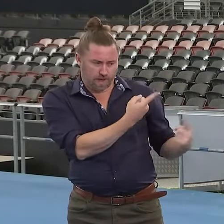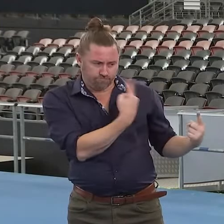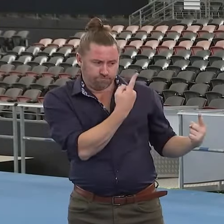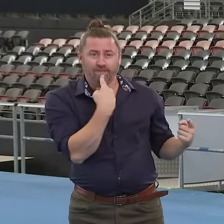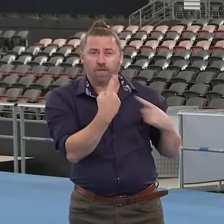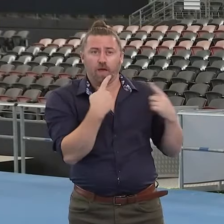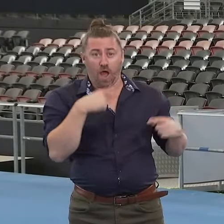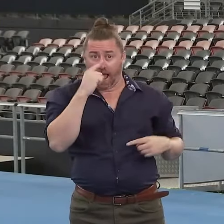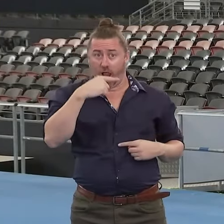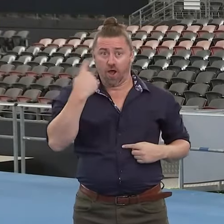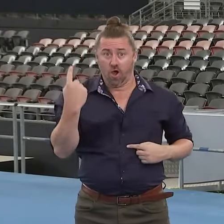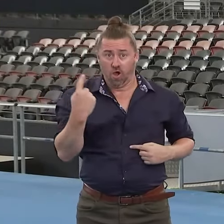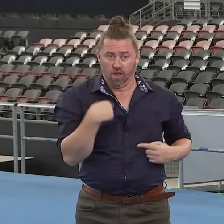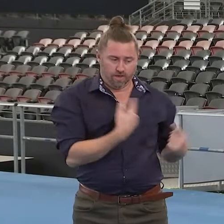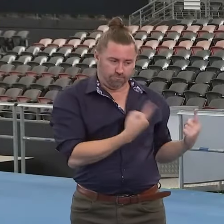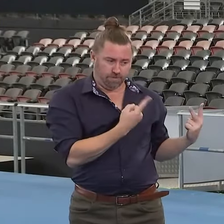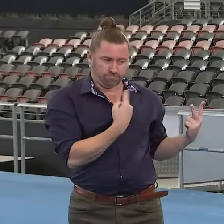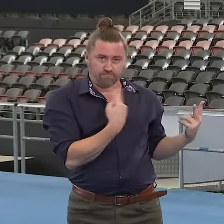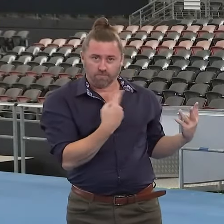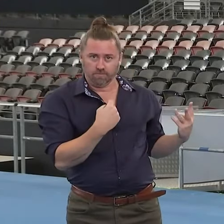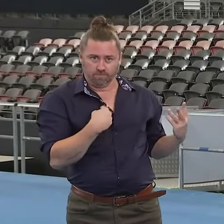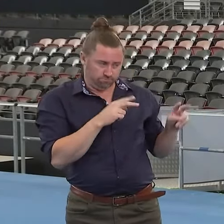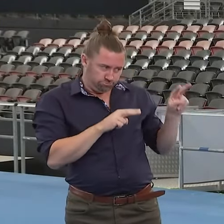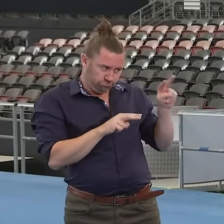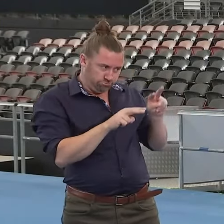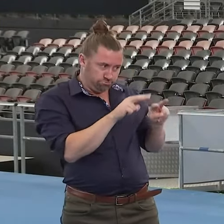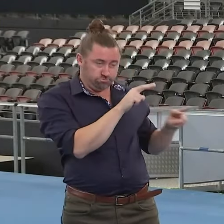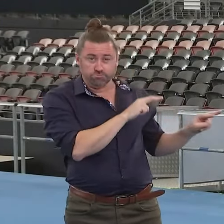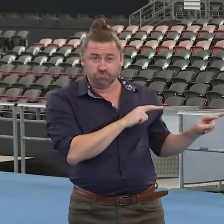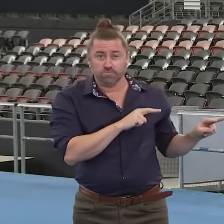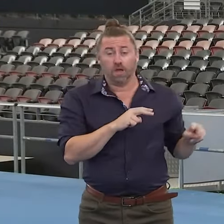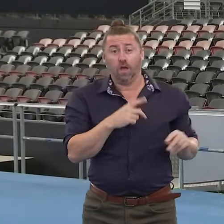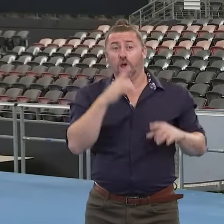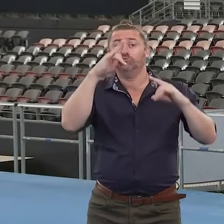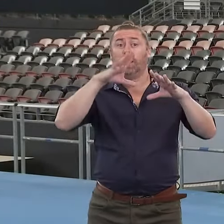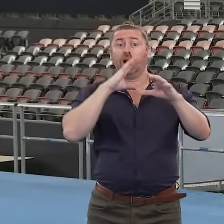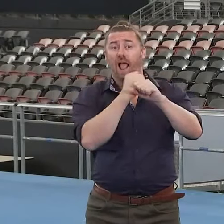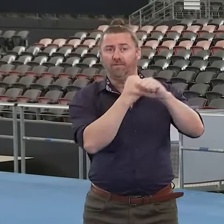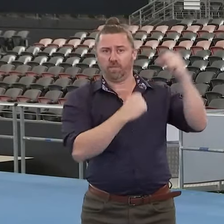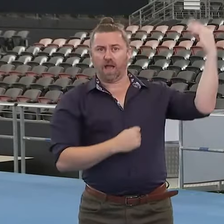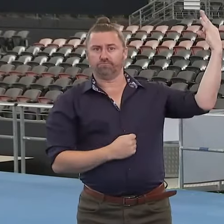no standing royal commission that does the checks and balances over the federal government.